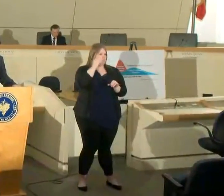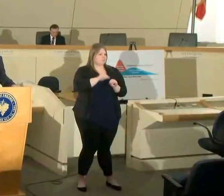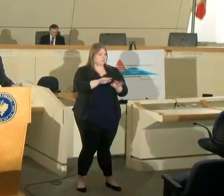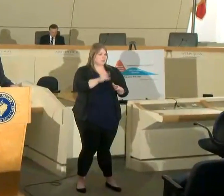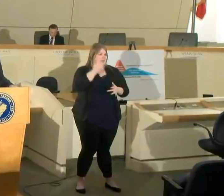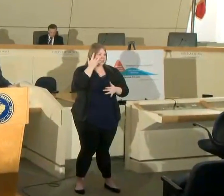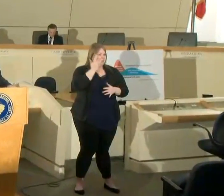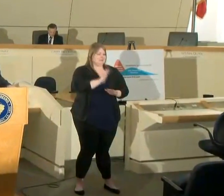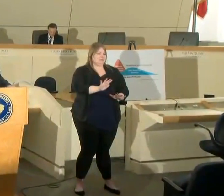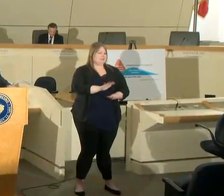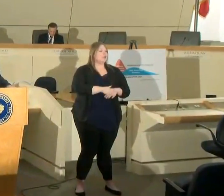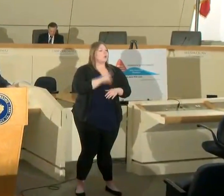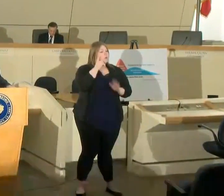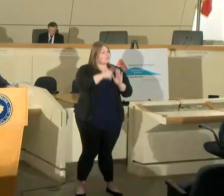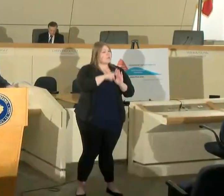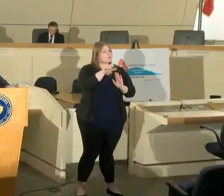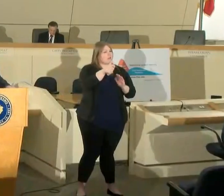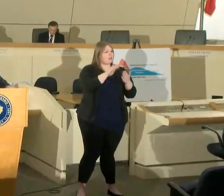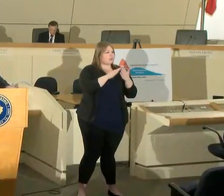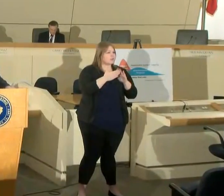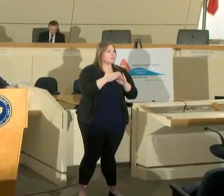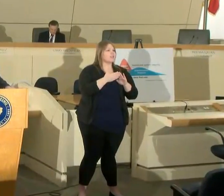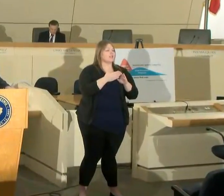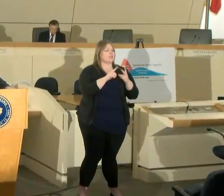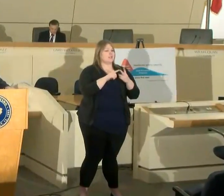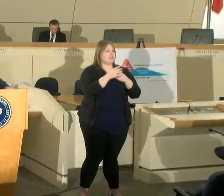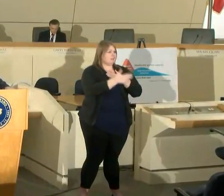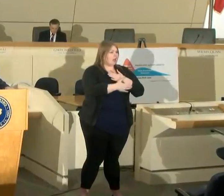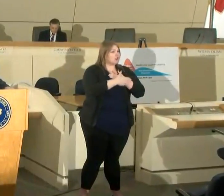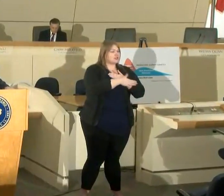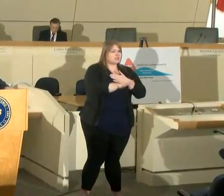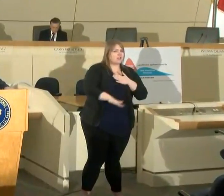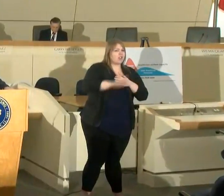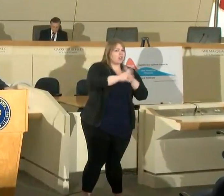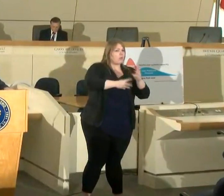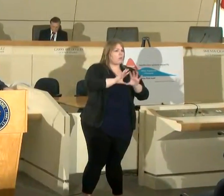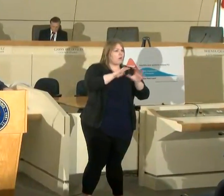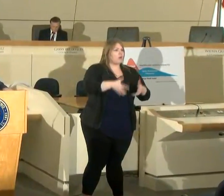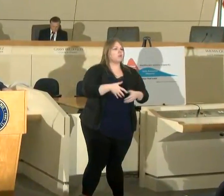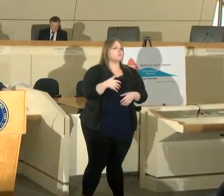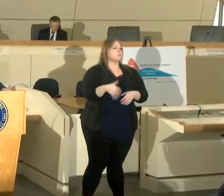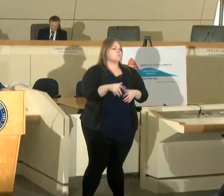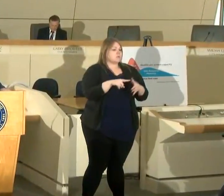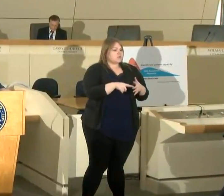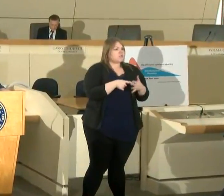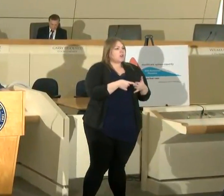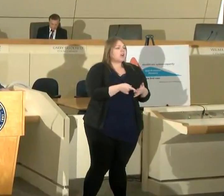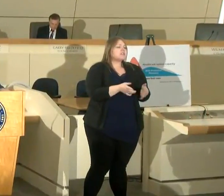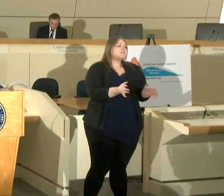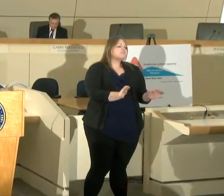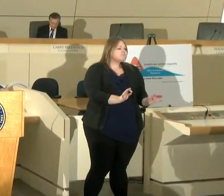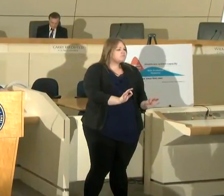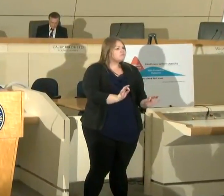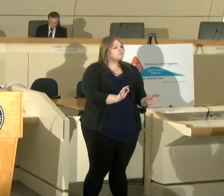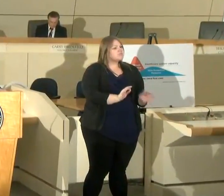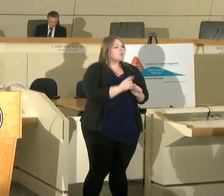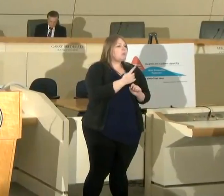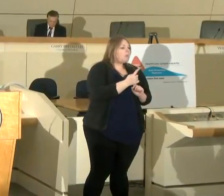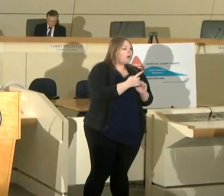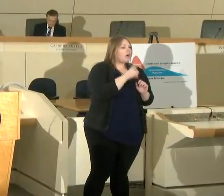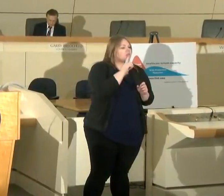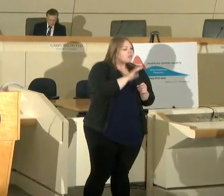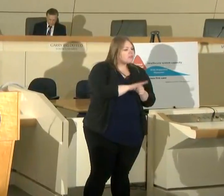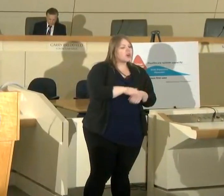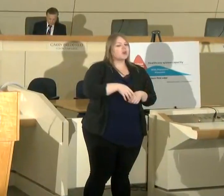we've seen it in so many cities and countries across the world in the last couple months it starts out benign with a case here and a case